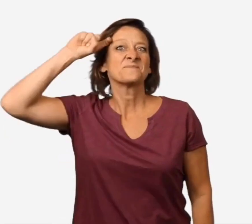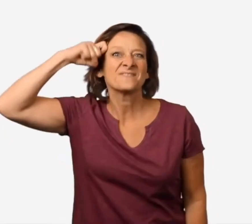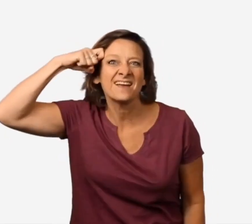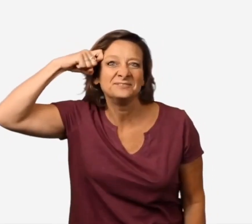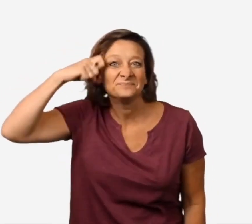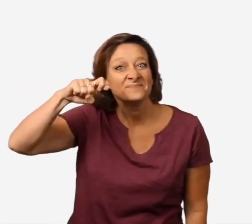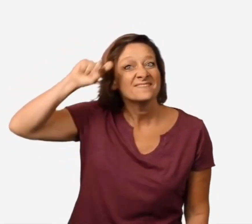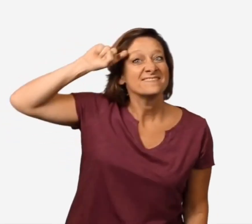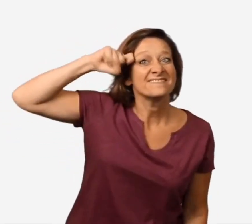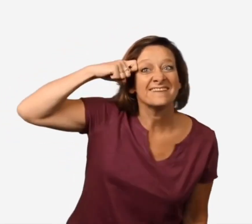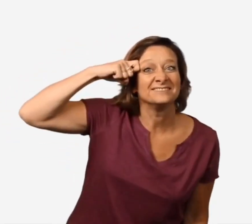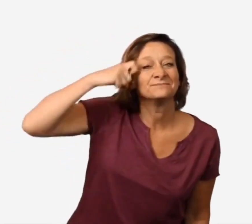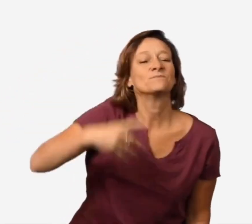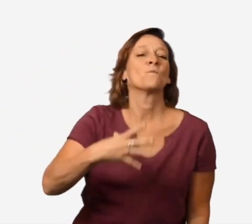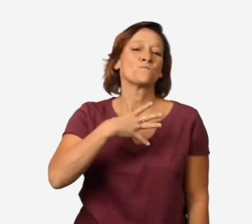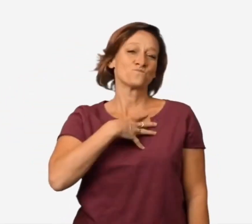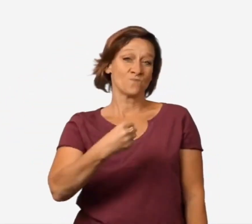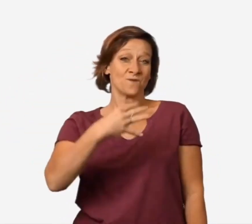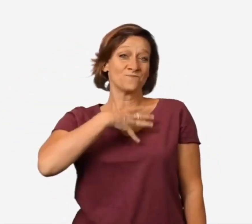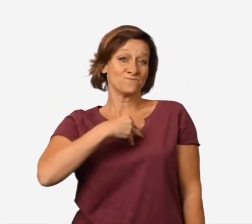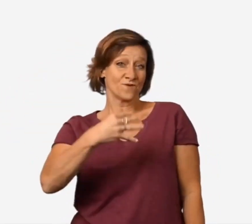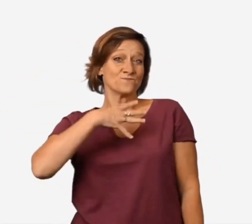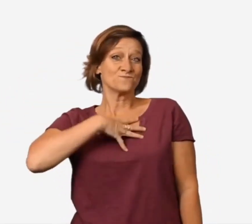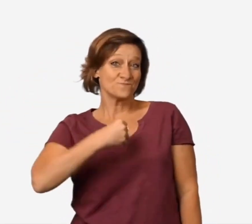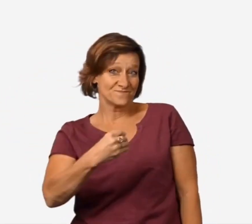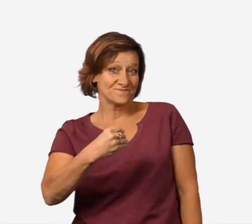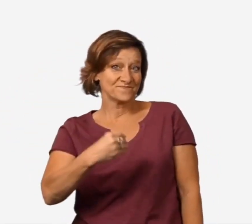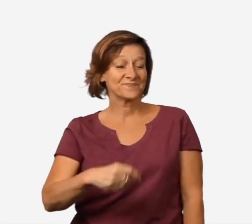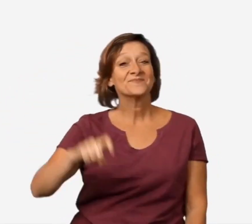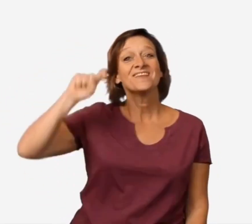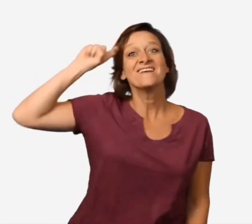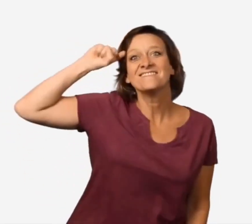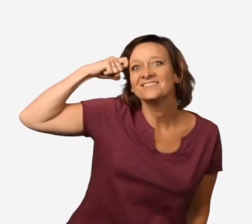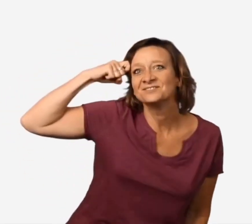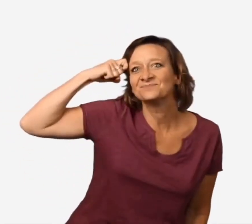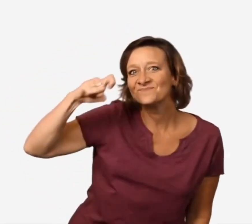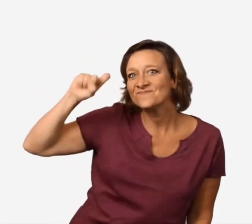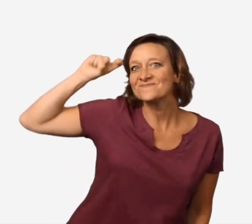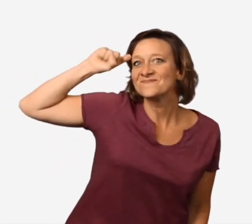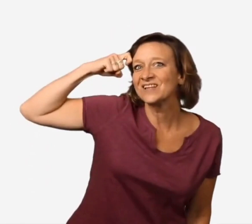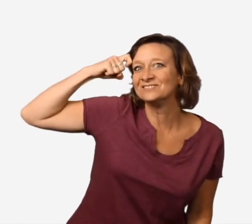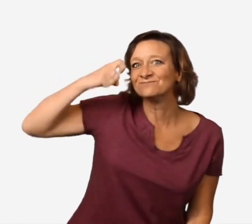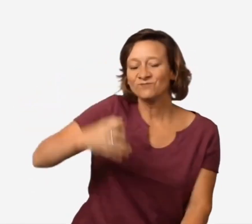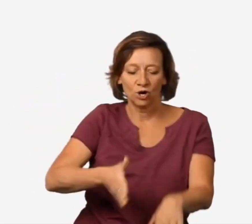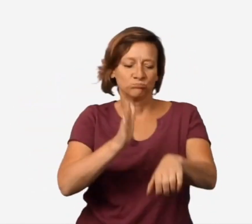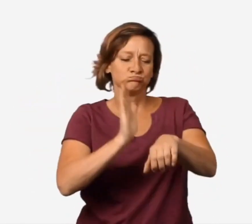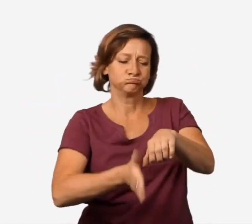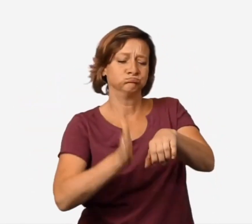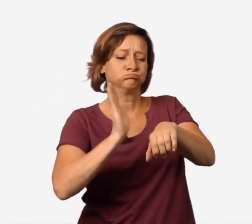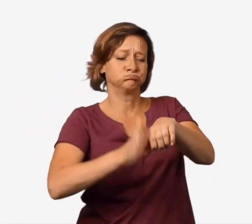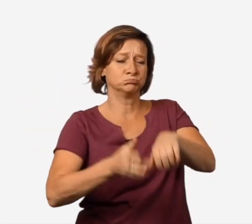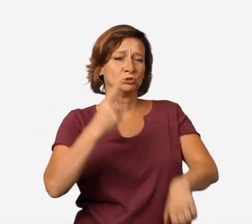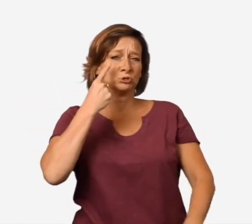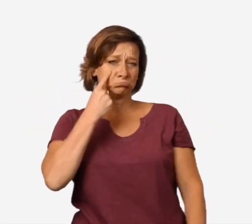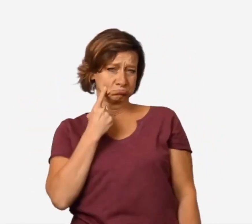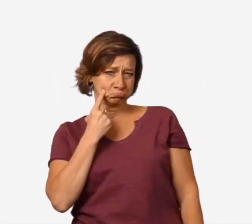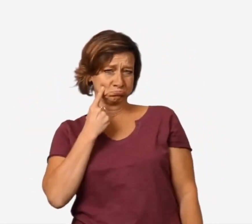Onion, onion. White, white, white. Onion, onion. Chop, chop,